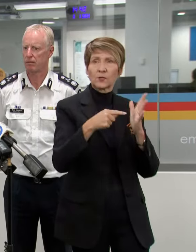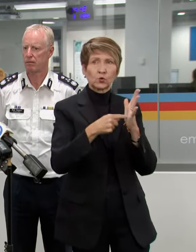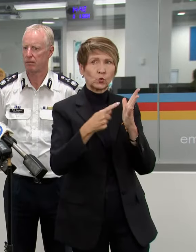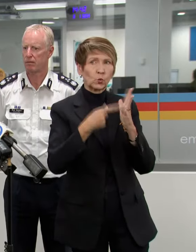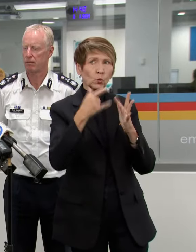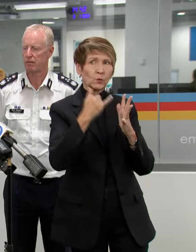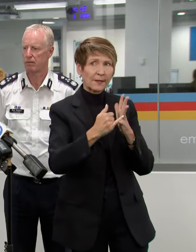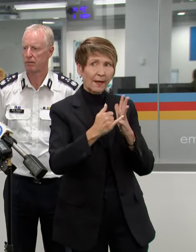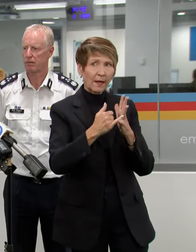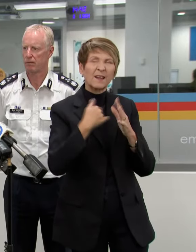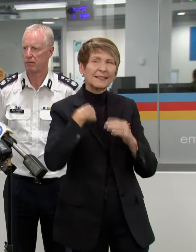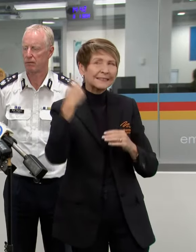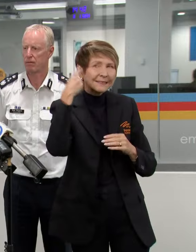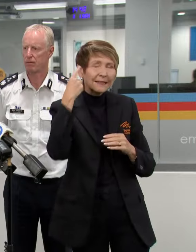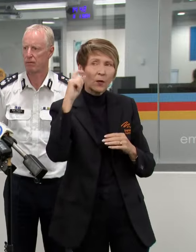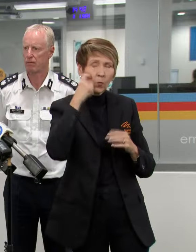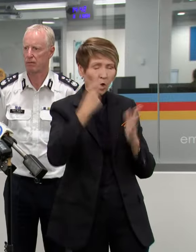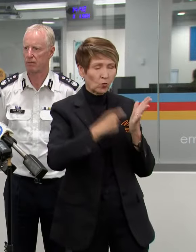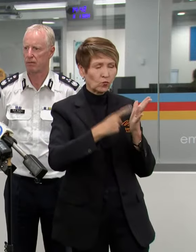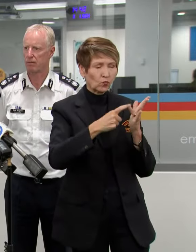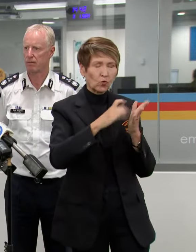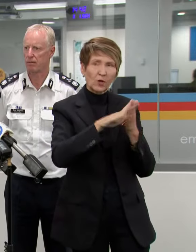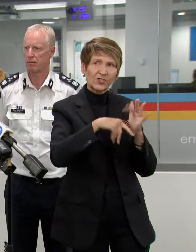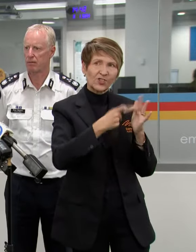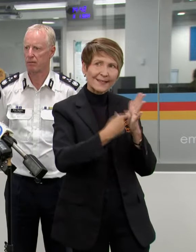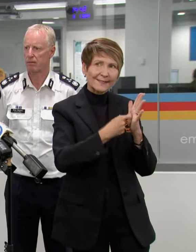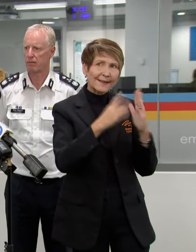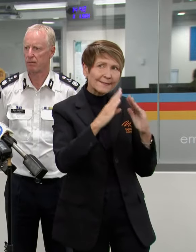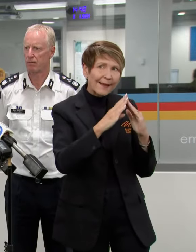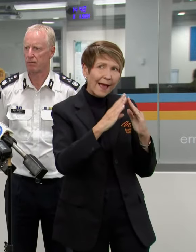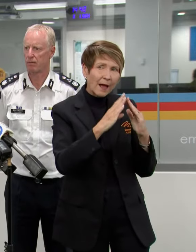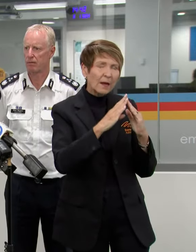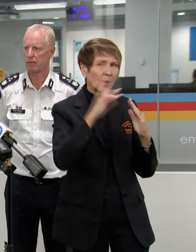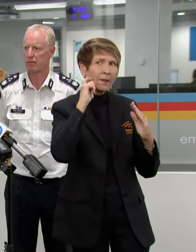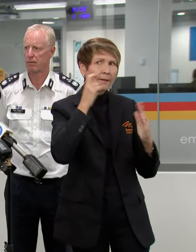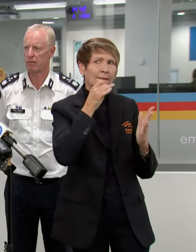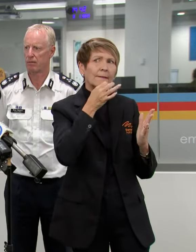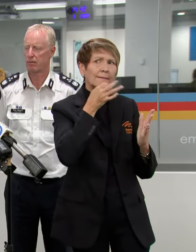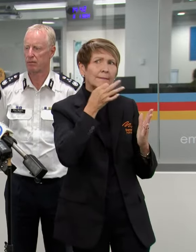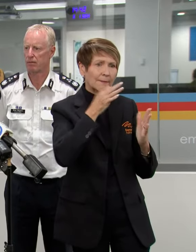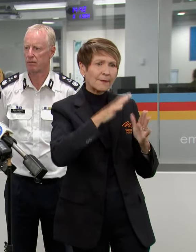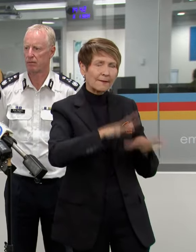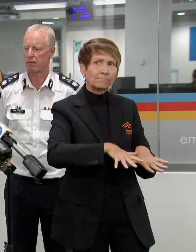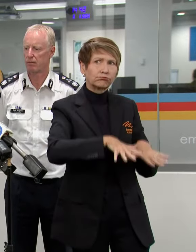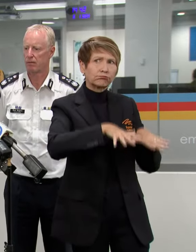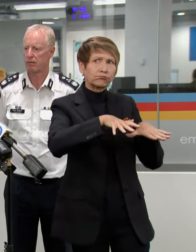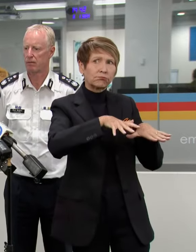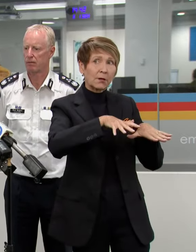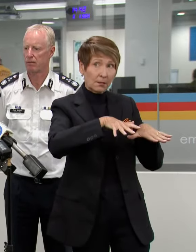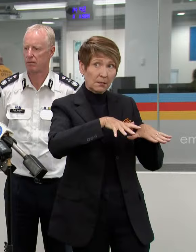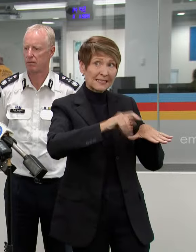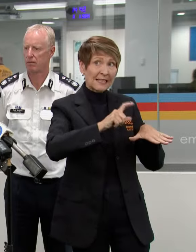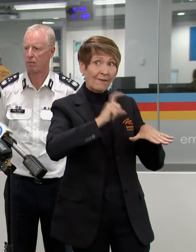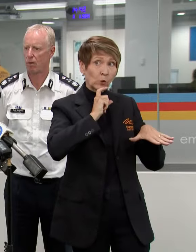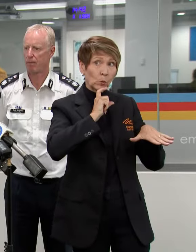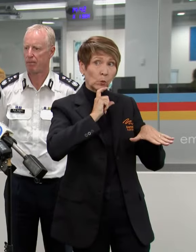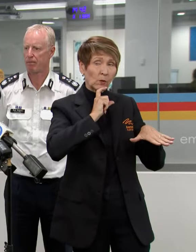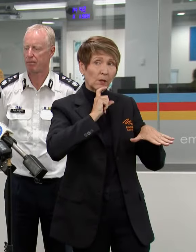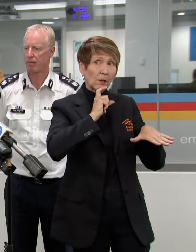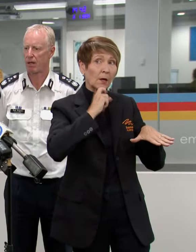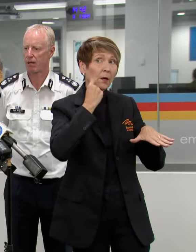In particular, we're likely to see the Rochester township see moderate flooding later this afternoon. And then in the early hours of